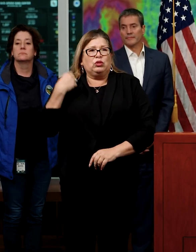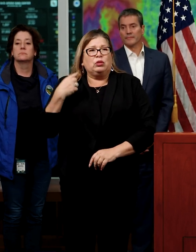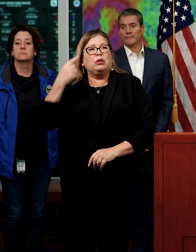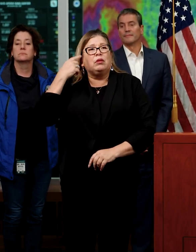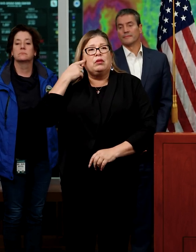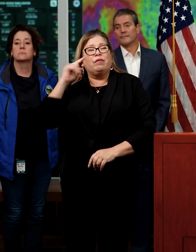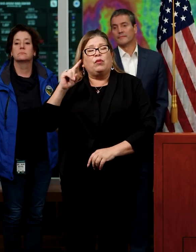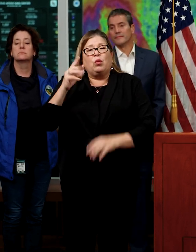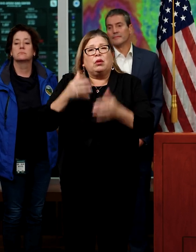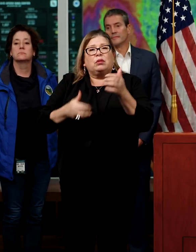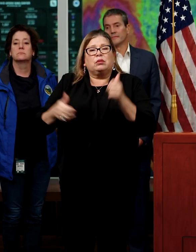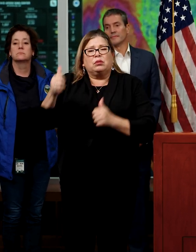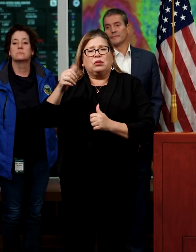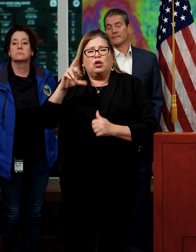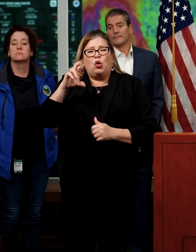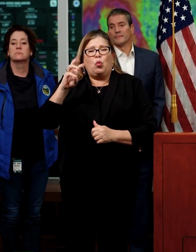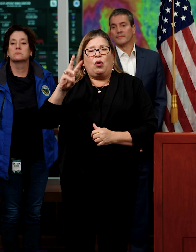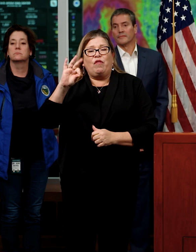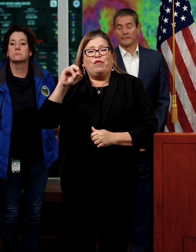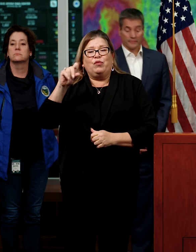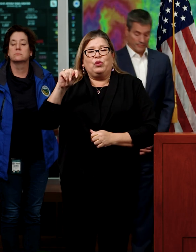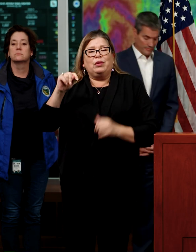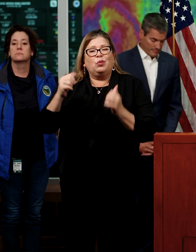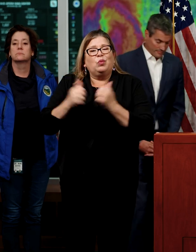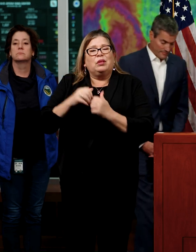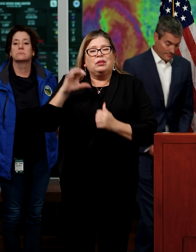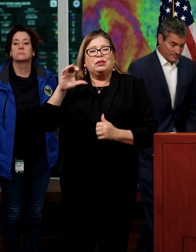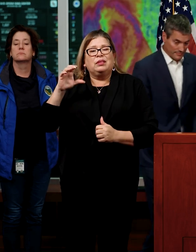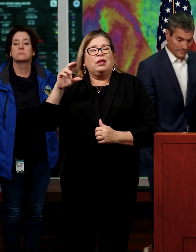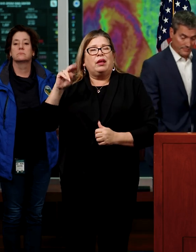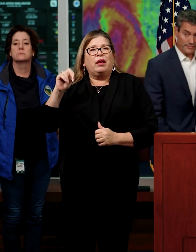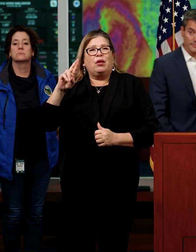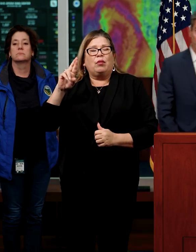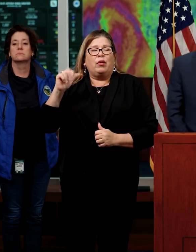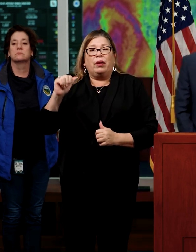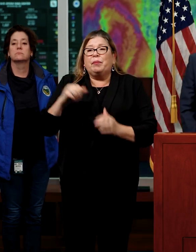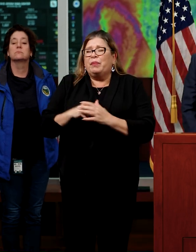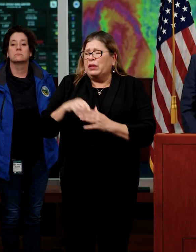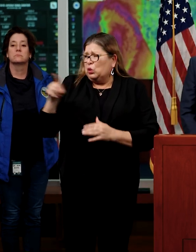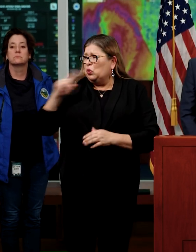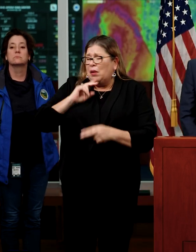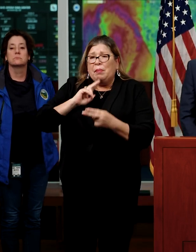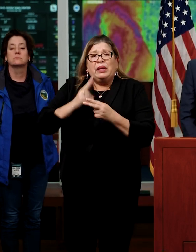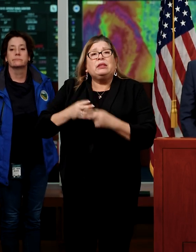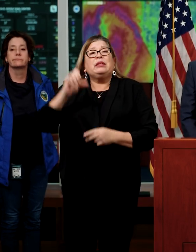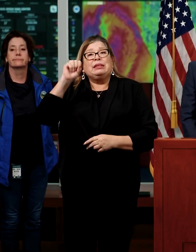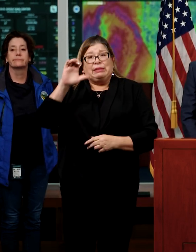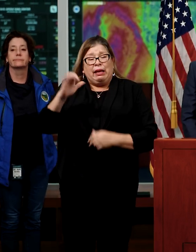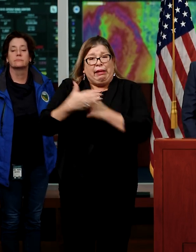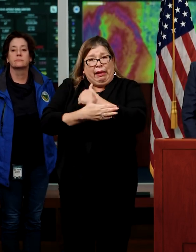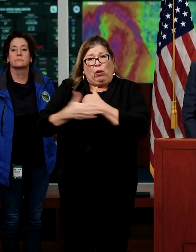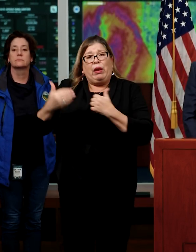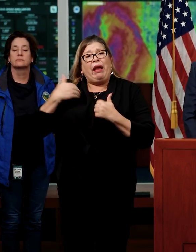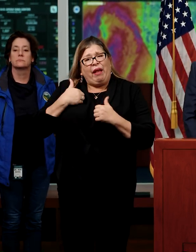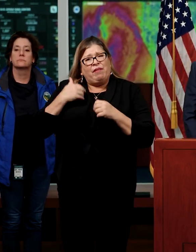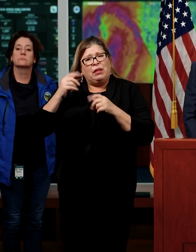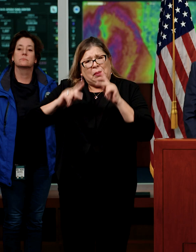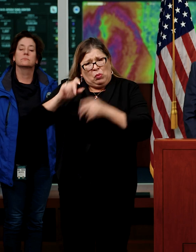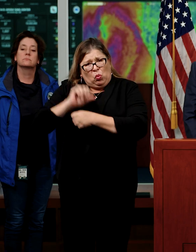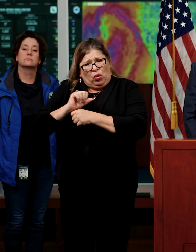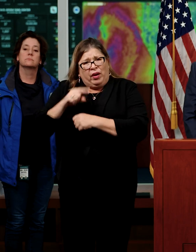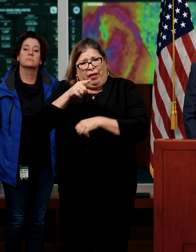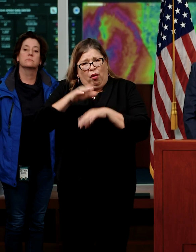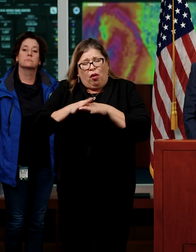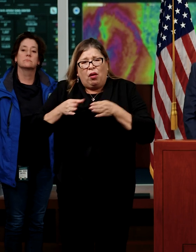for Secretary Kerfoot. You mentioned that SAC County has crews out on the levee. Where